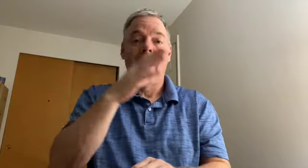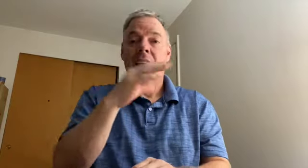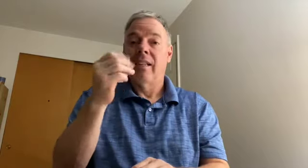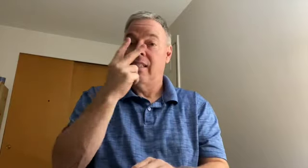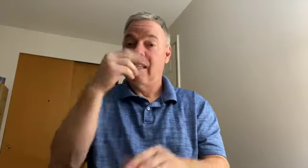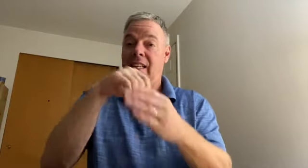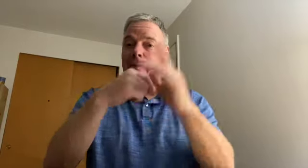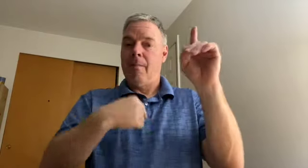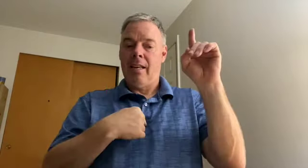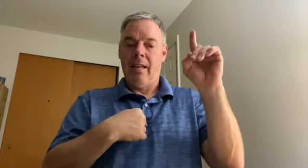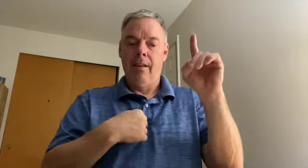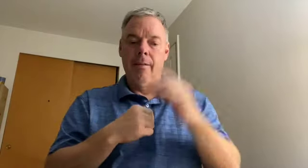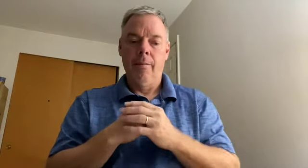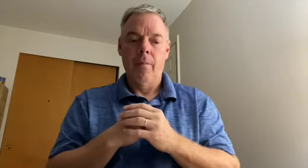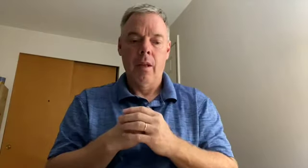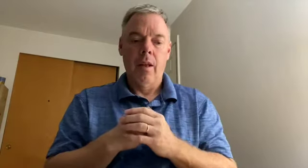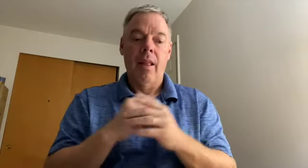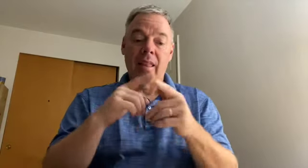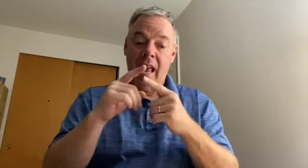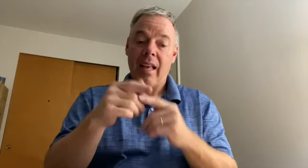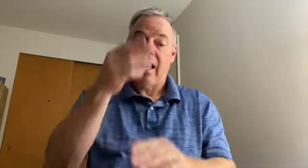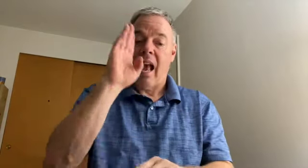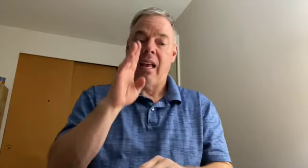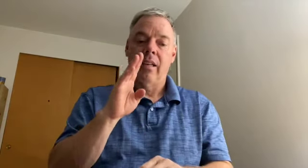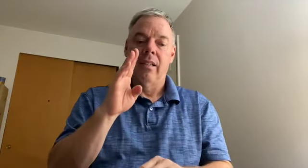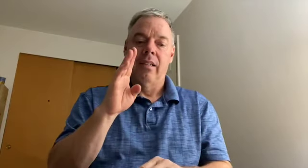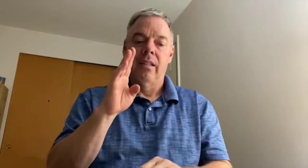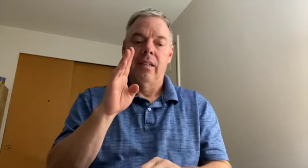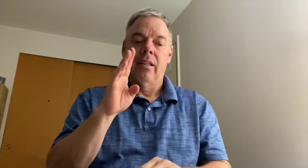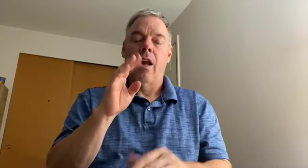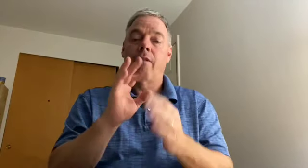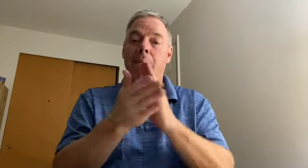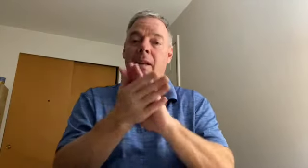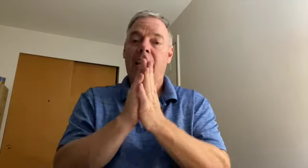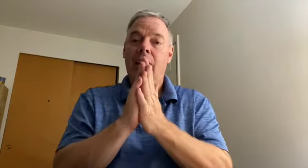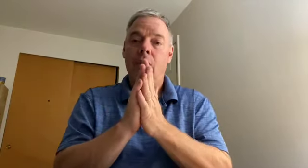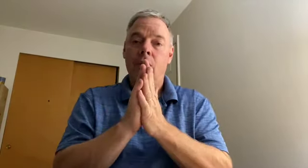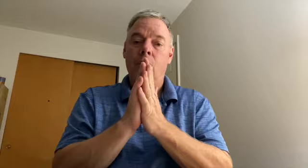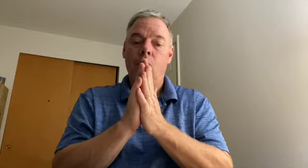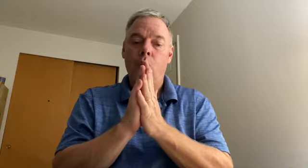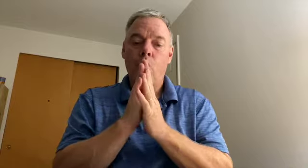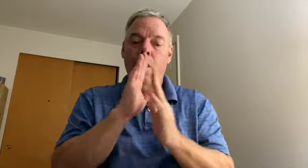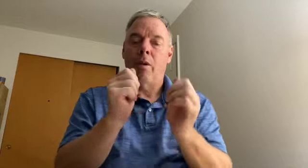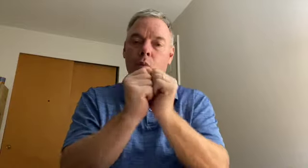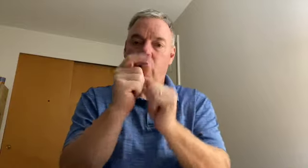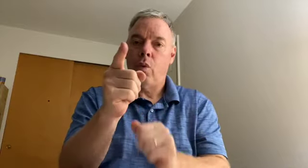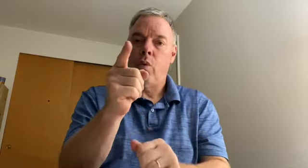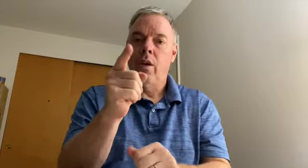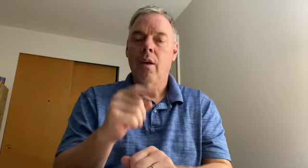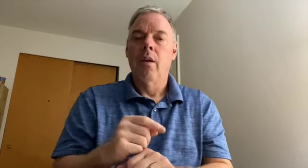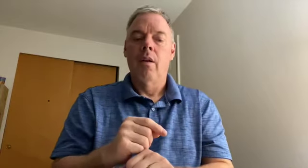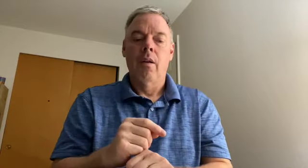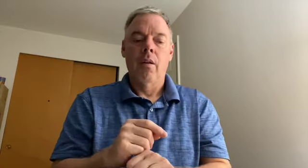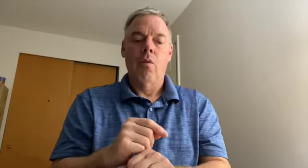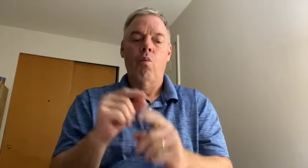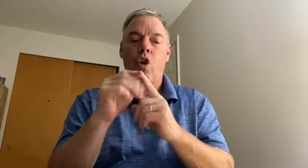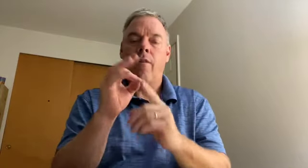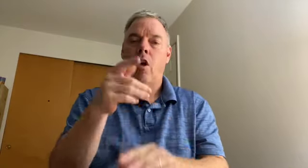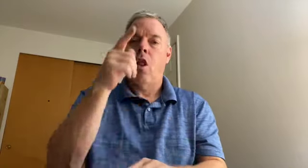seen in me then the God of peace will be with you the word of the Lord thanks